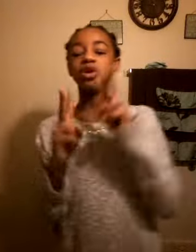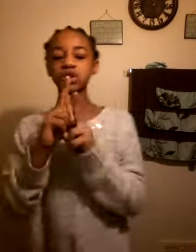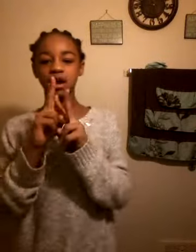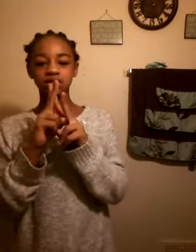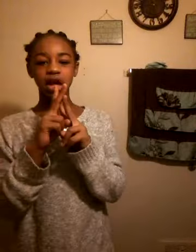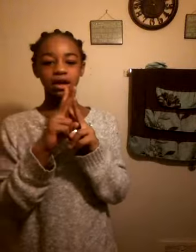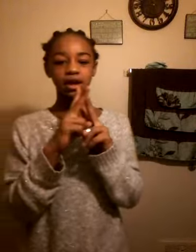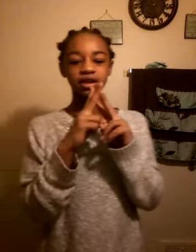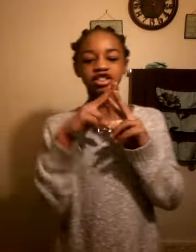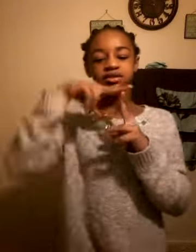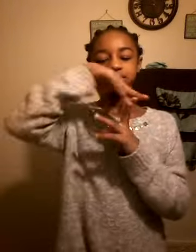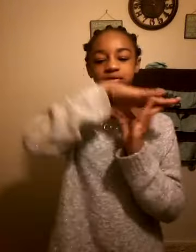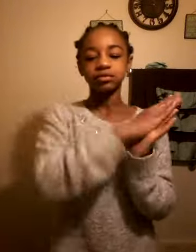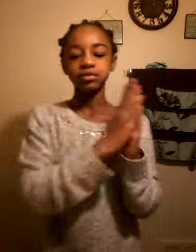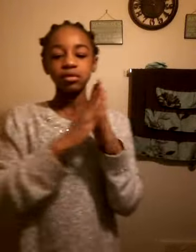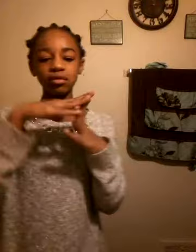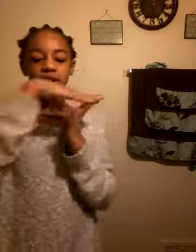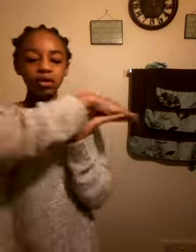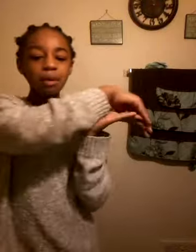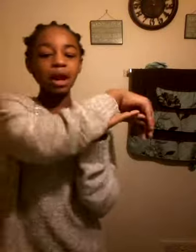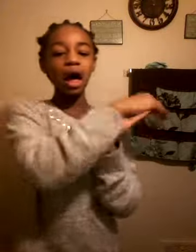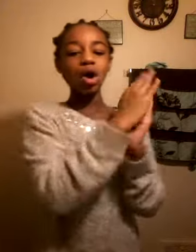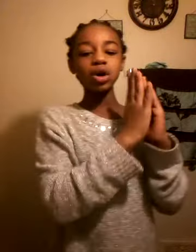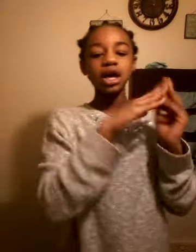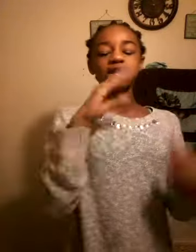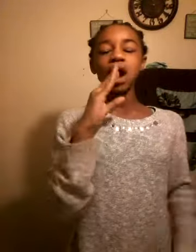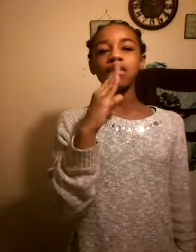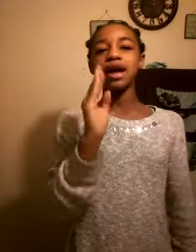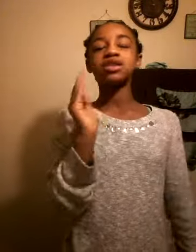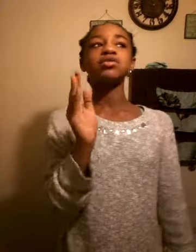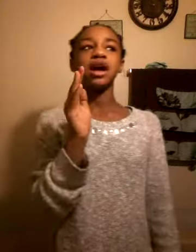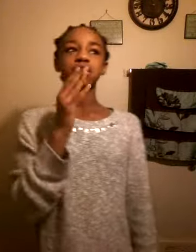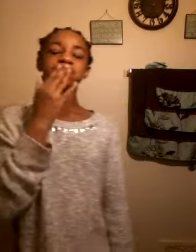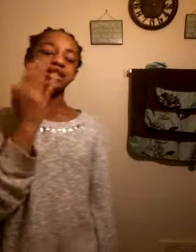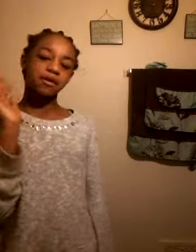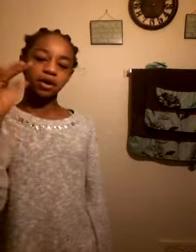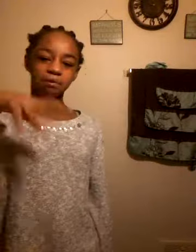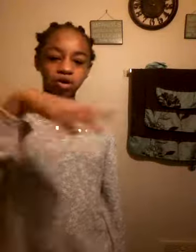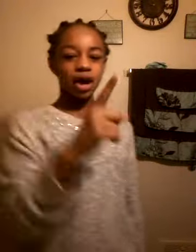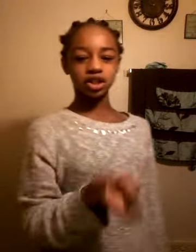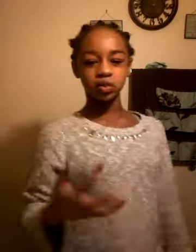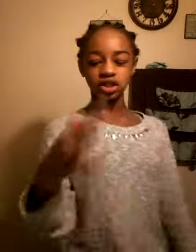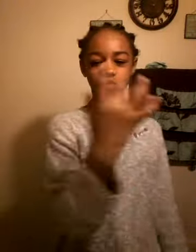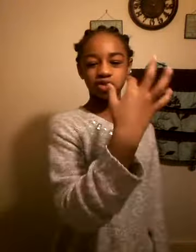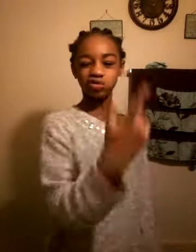two channels like when I blog no not two channels because I don't want you guys just switching and switching